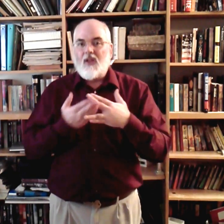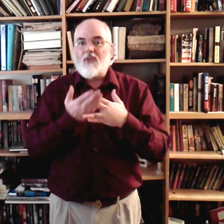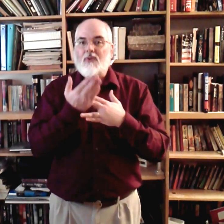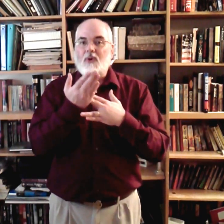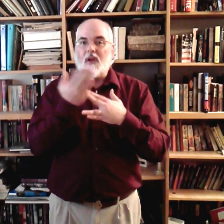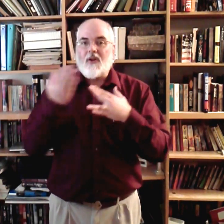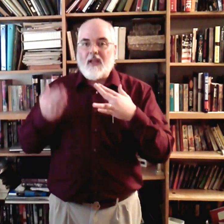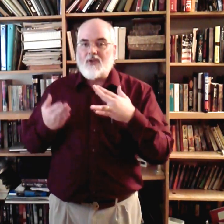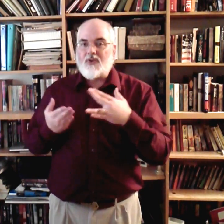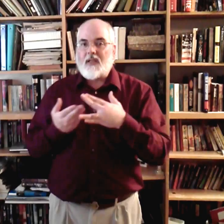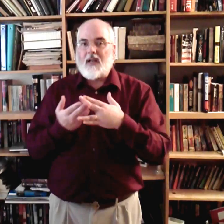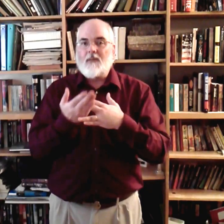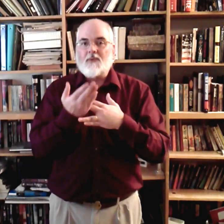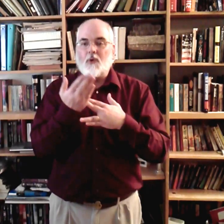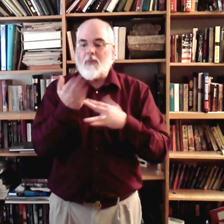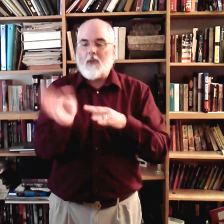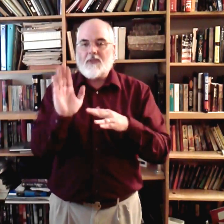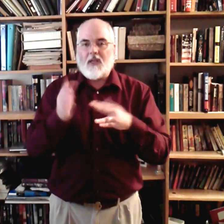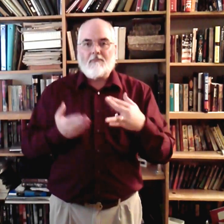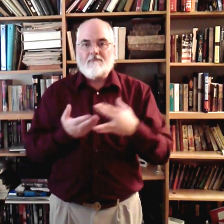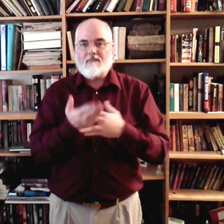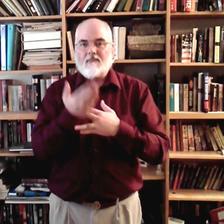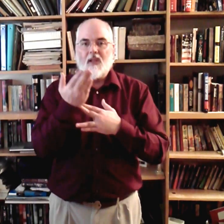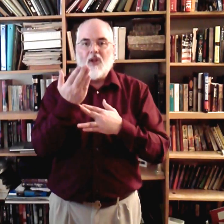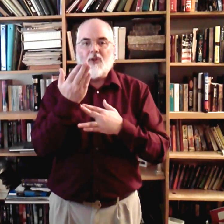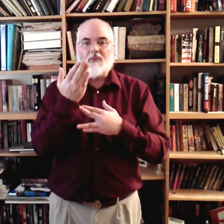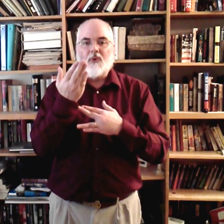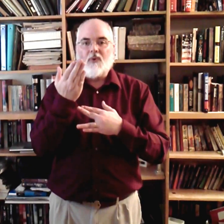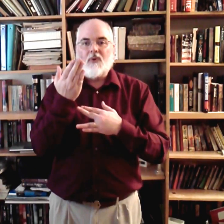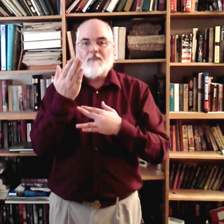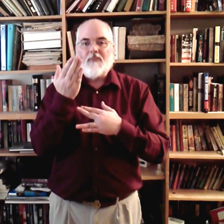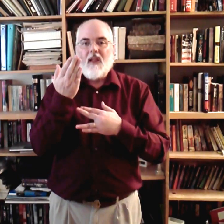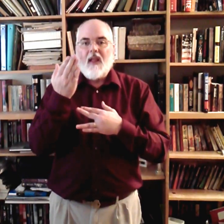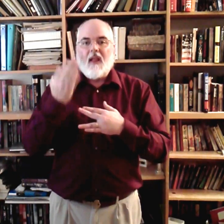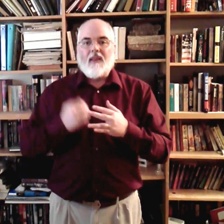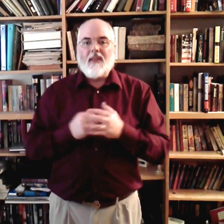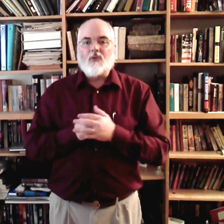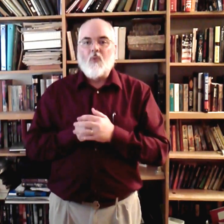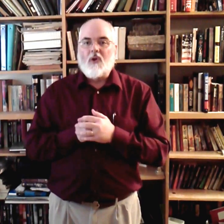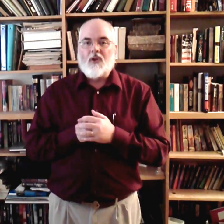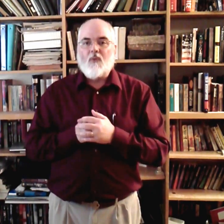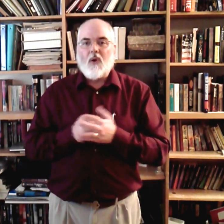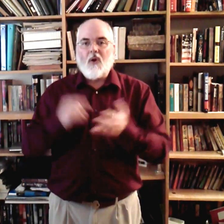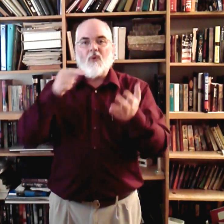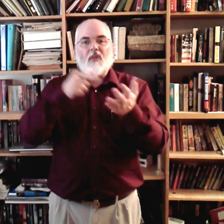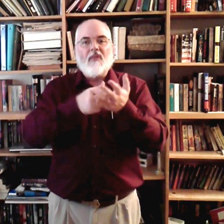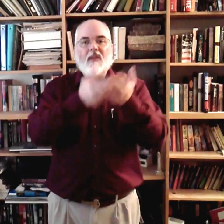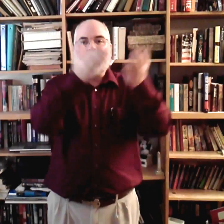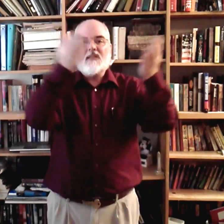Through. And your hand just kind of comes through. Palm is up. Through. This world of woe. This. This.